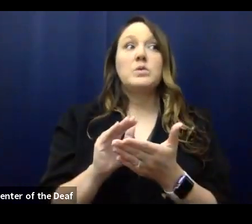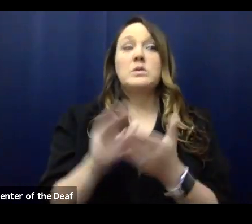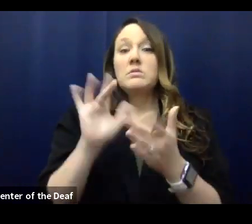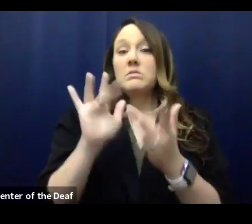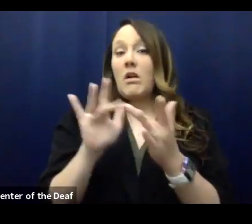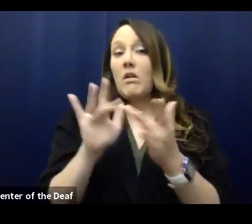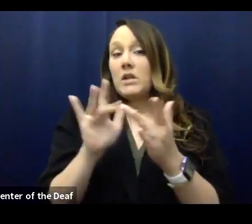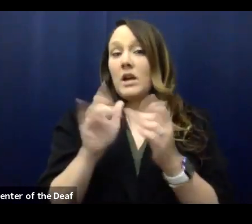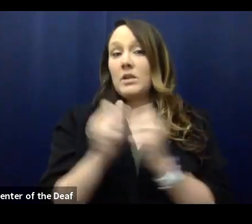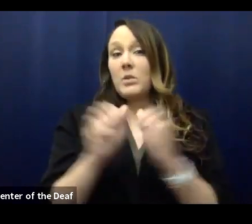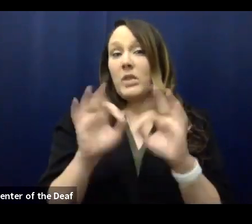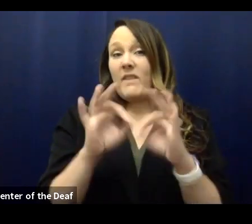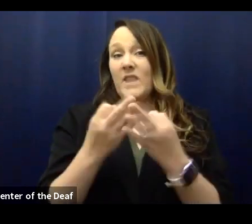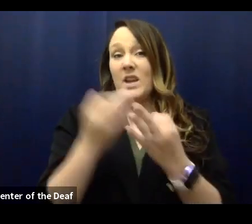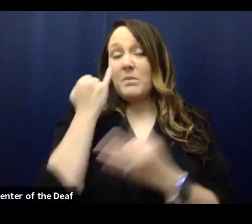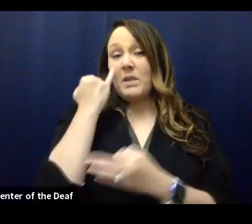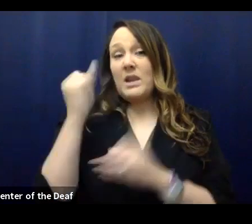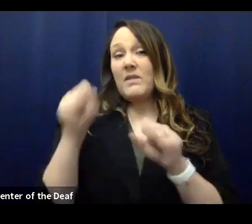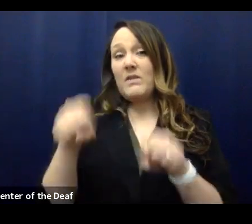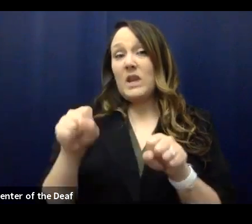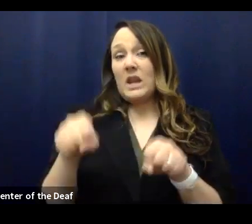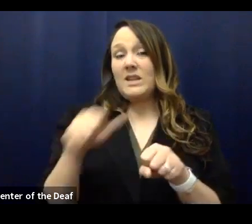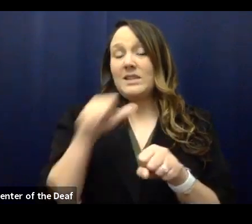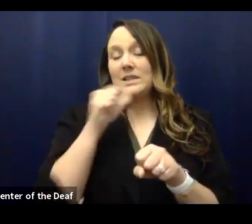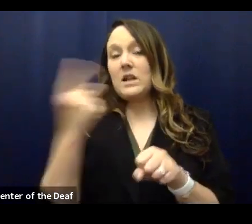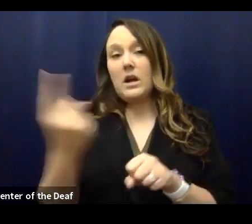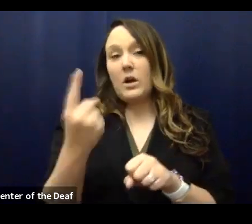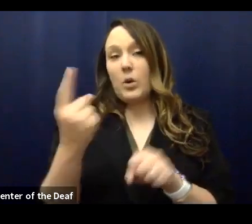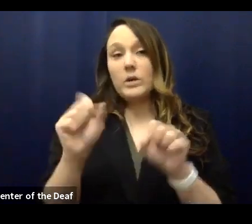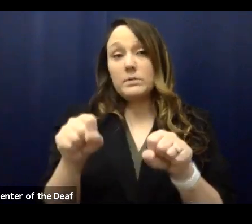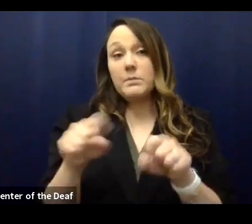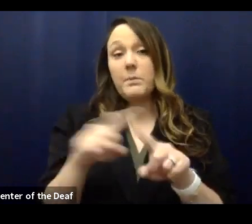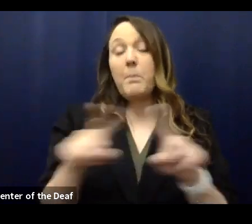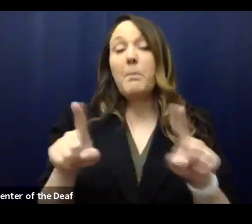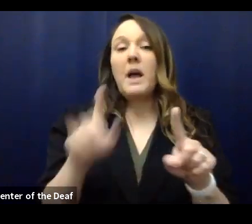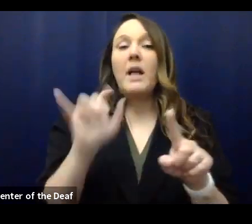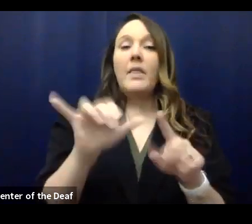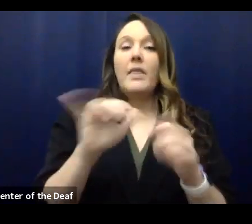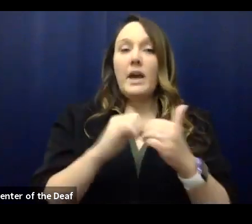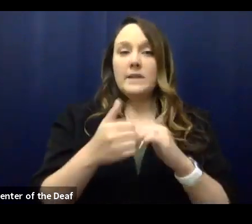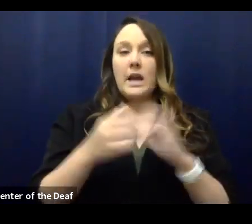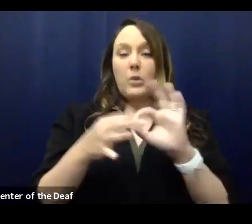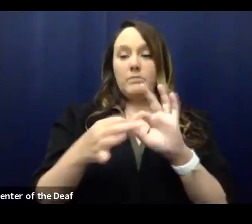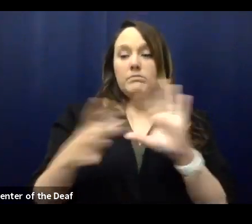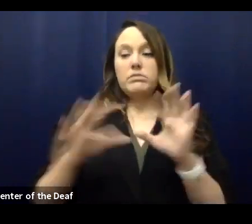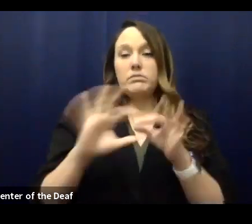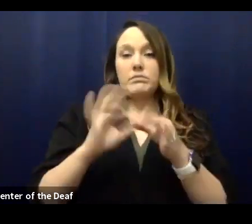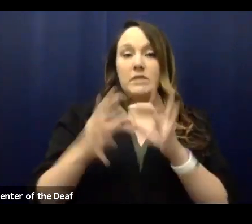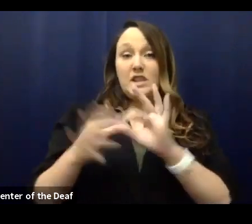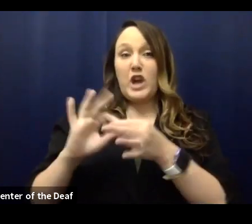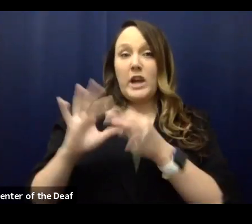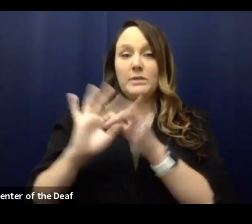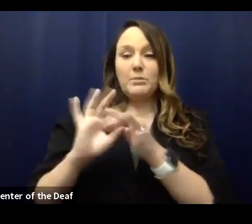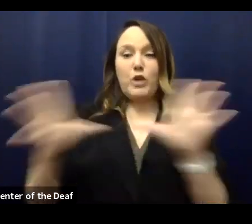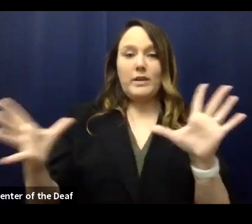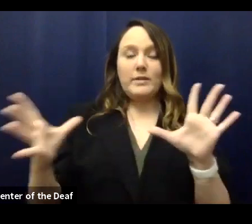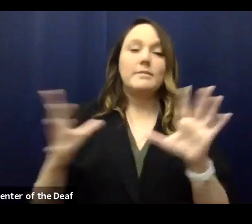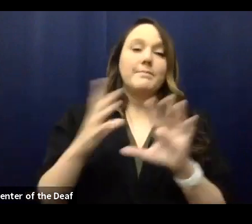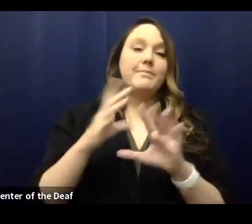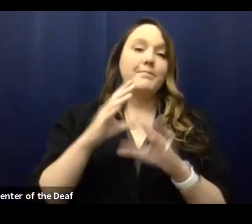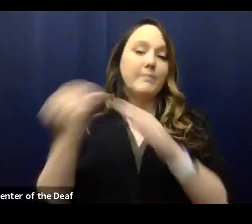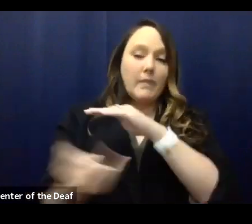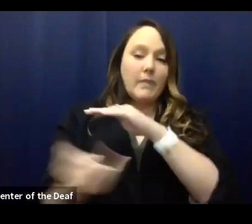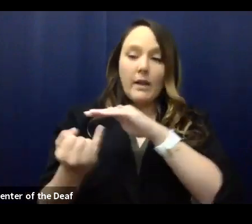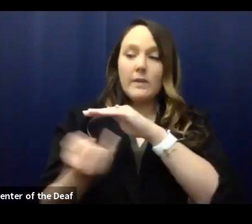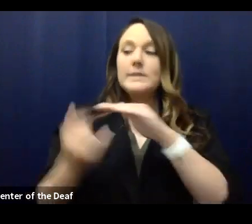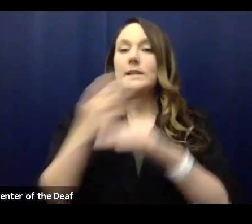your family if you can. I know that's not always possible, but that is how we break the chain of transmission by quarantining people and isolating